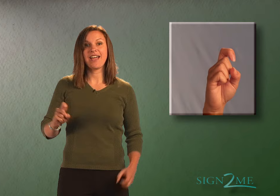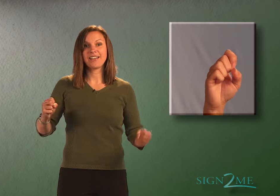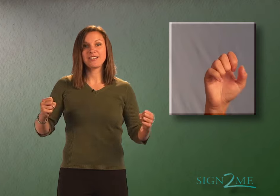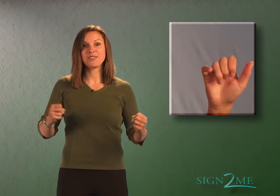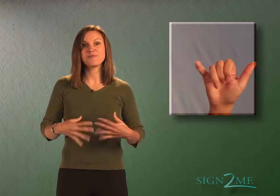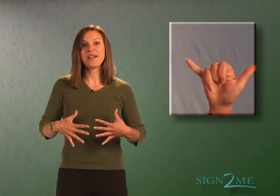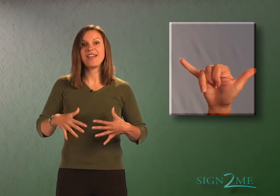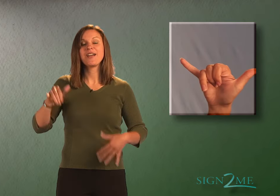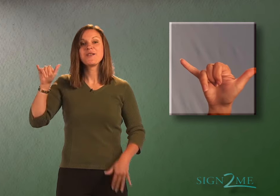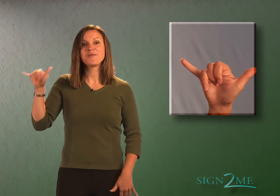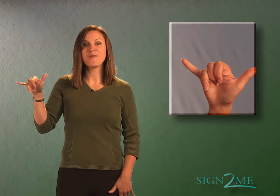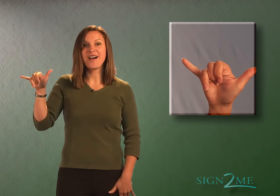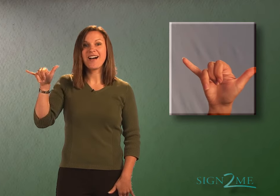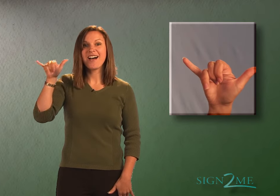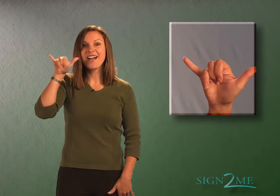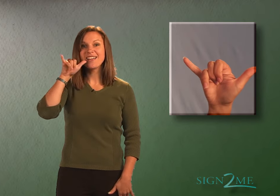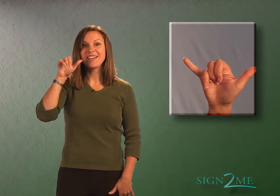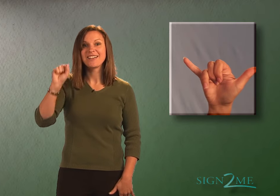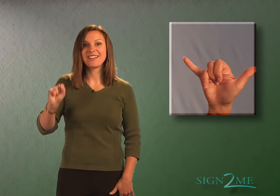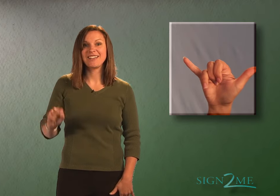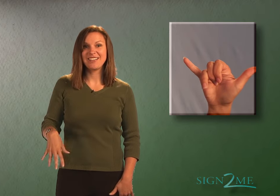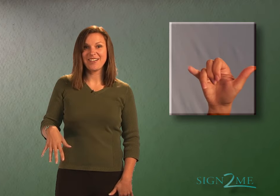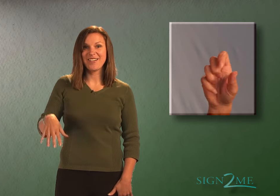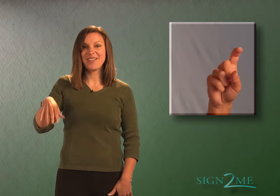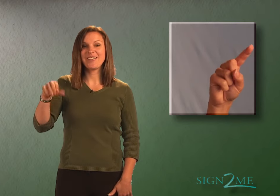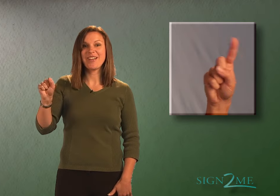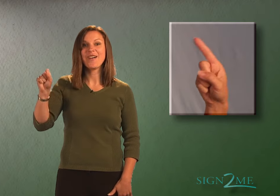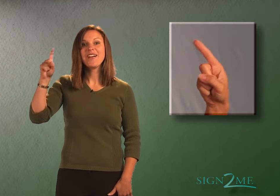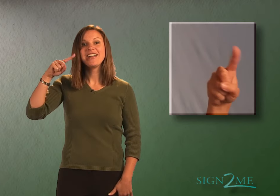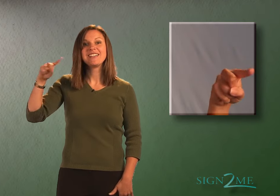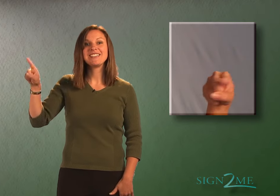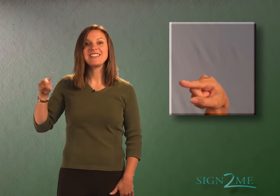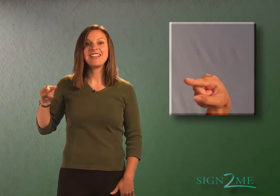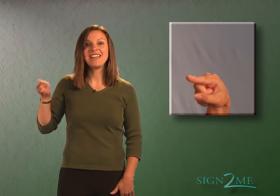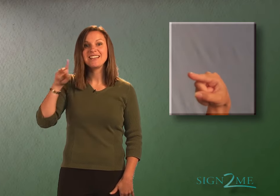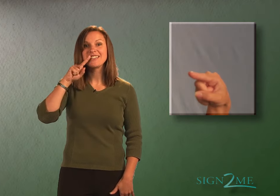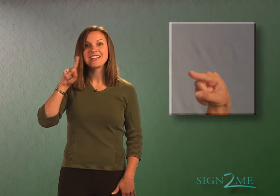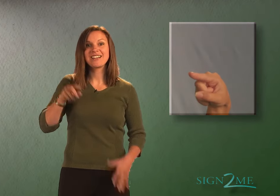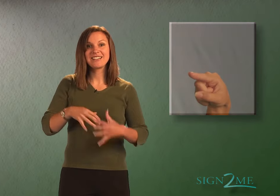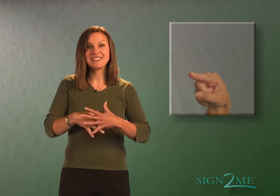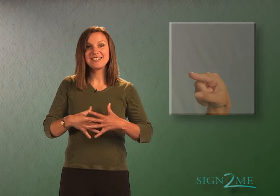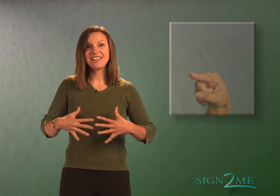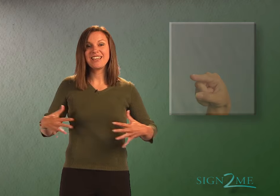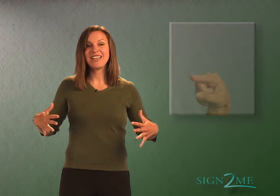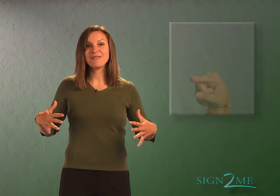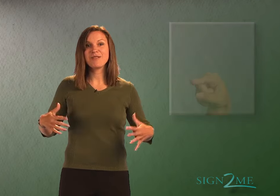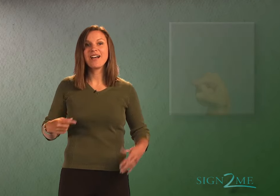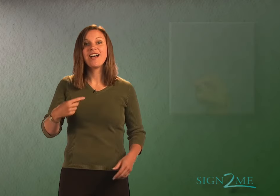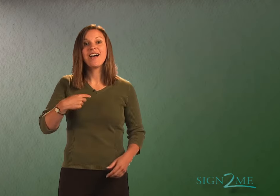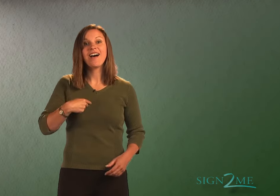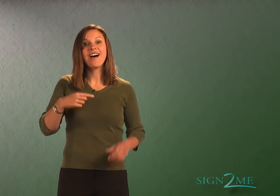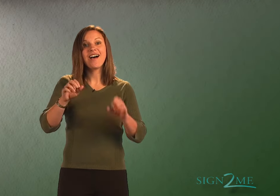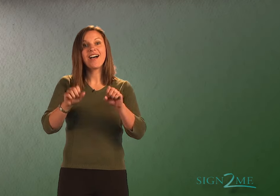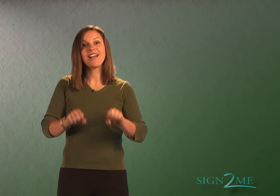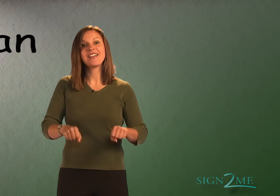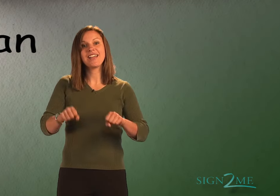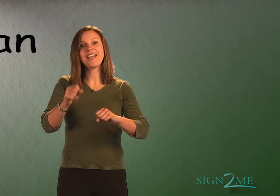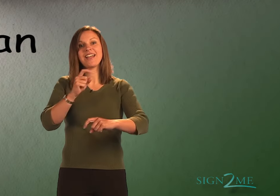X-ray Y. Yo-yo Z. Zebra I can